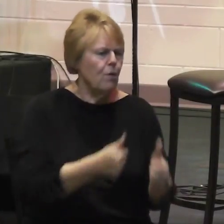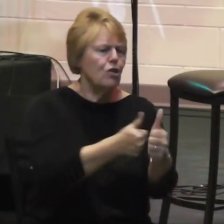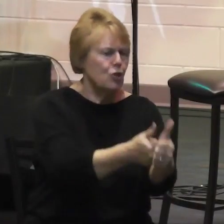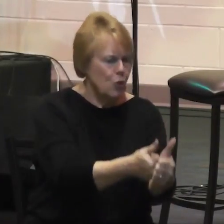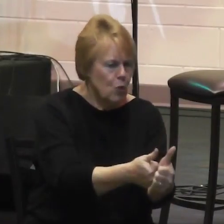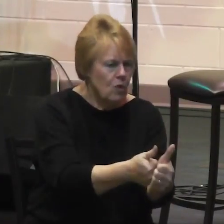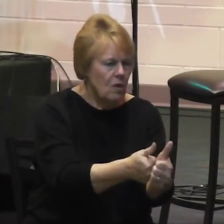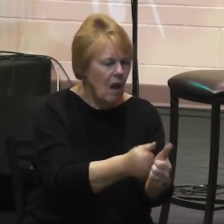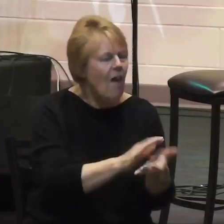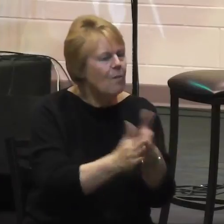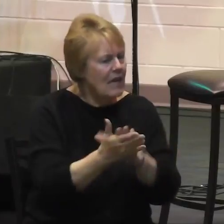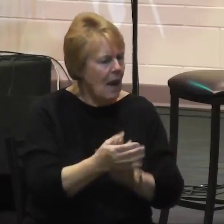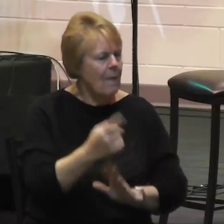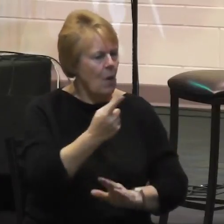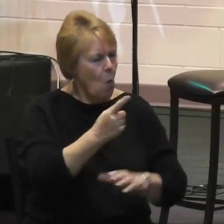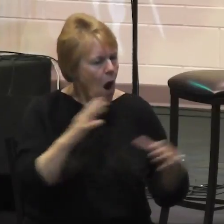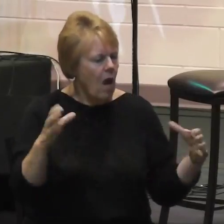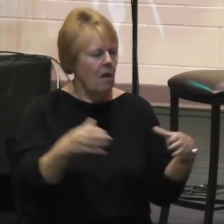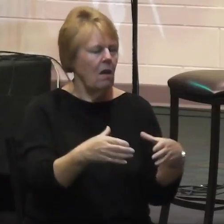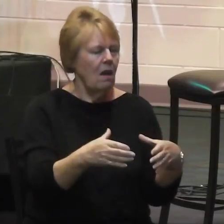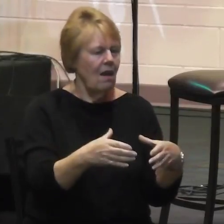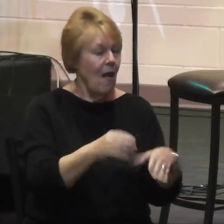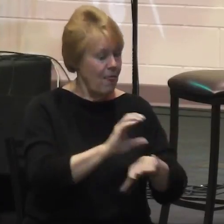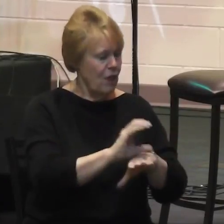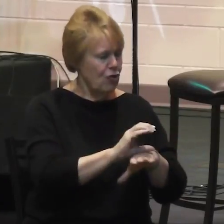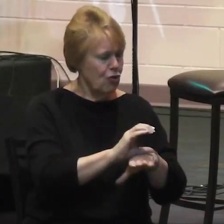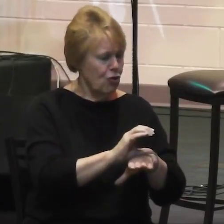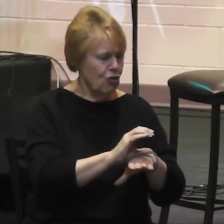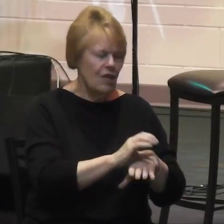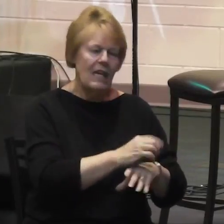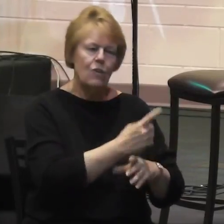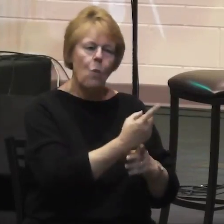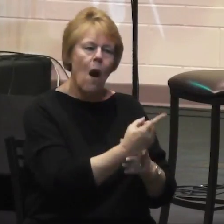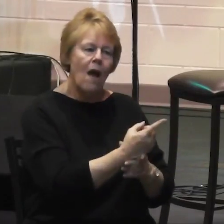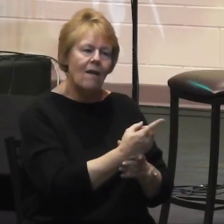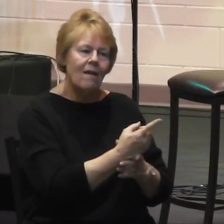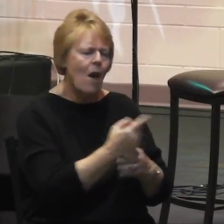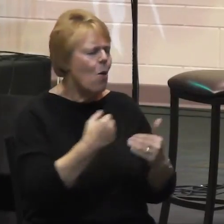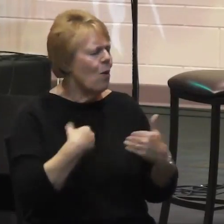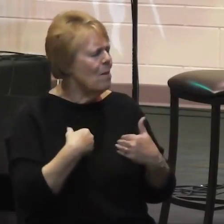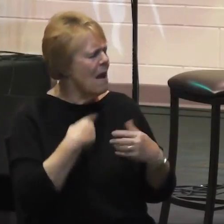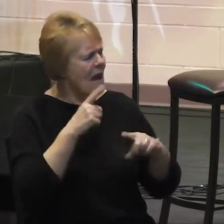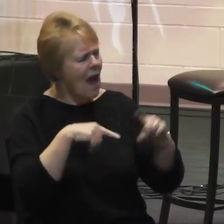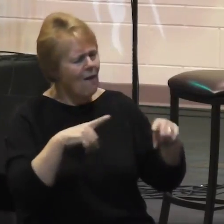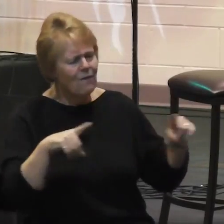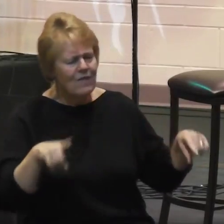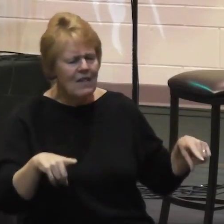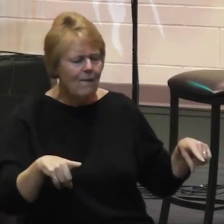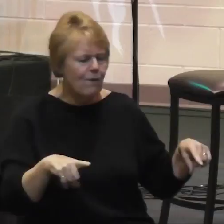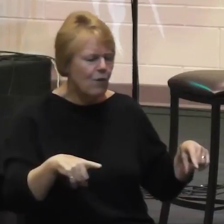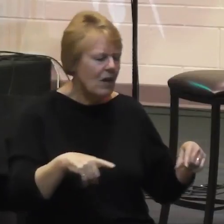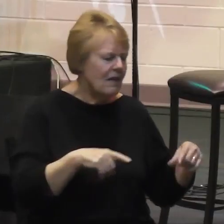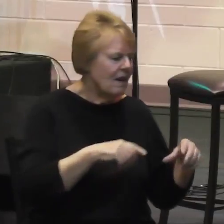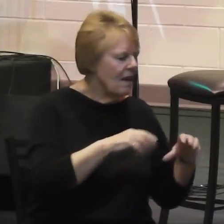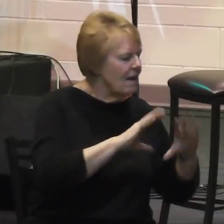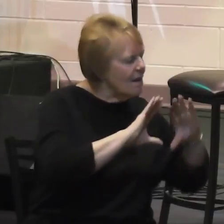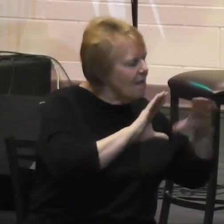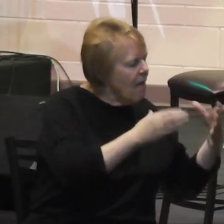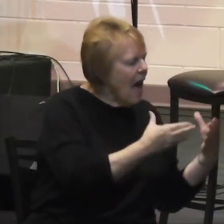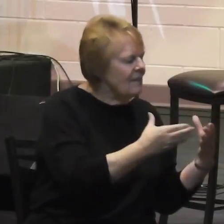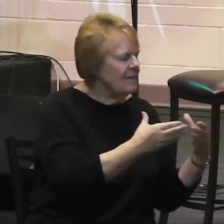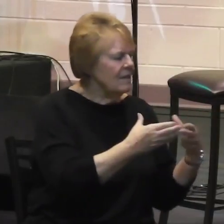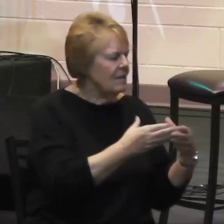The church, therefore, is one. We may have diverse ethnicities, we may have class differences,